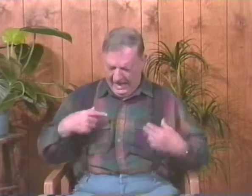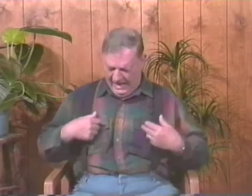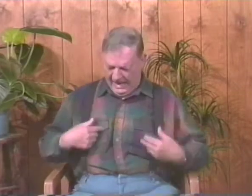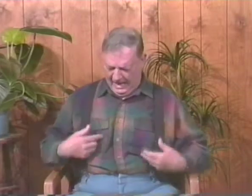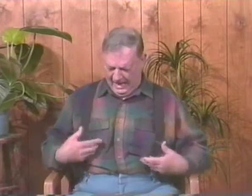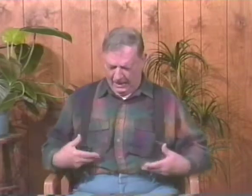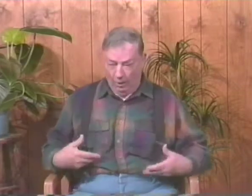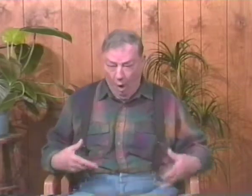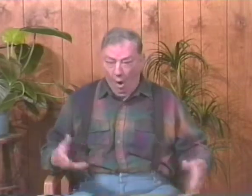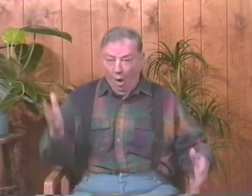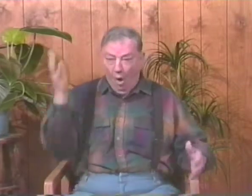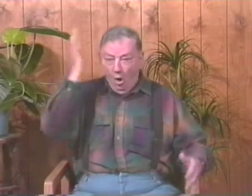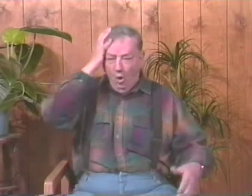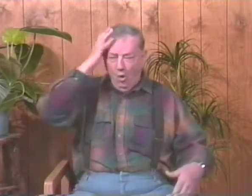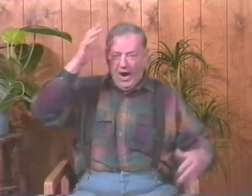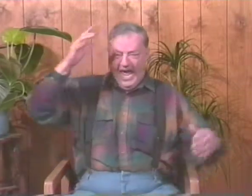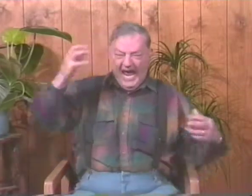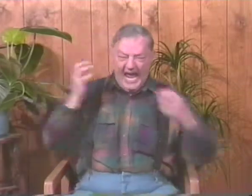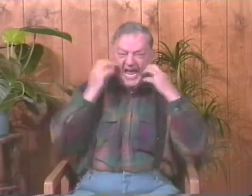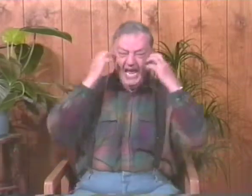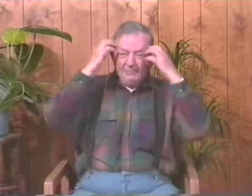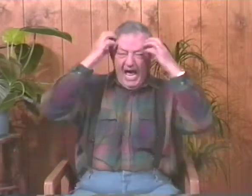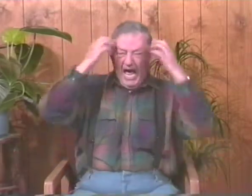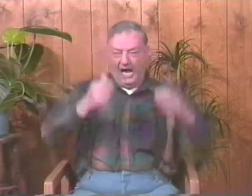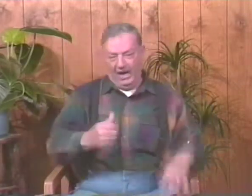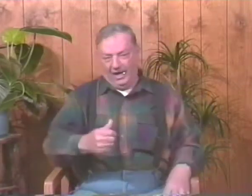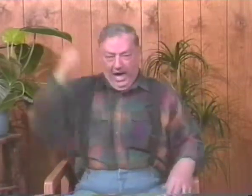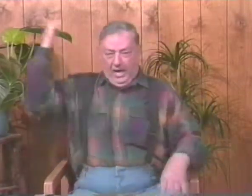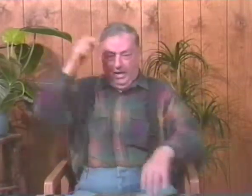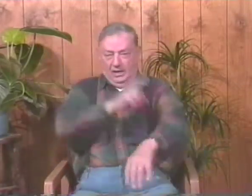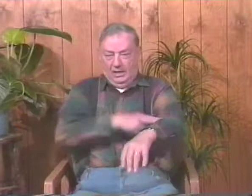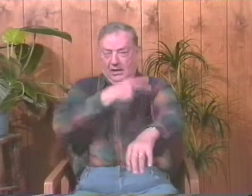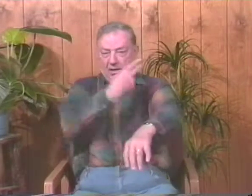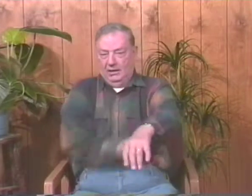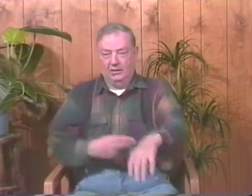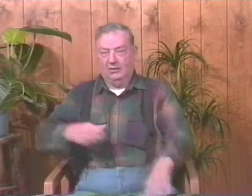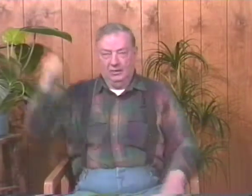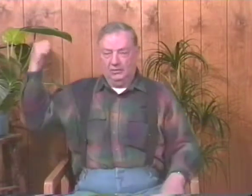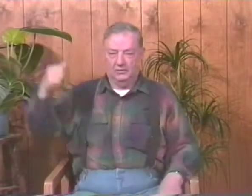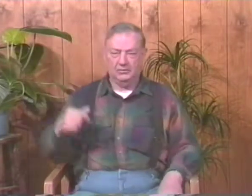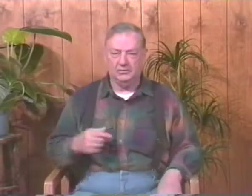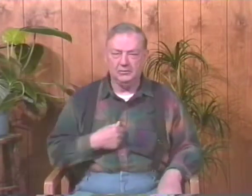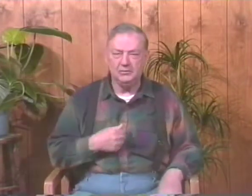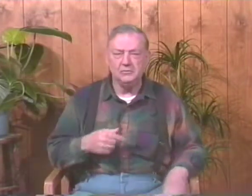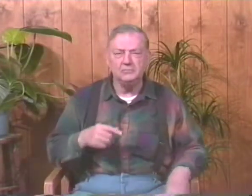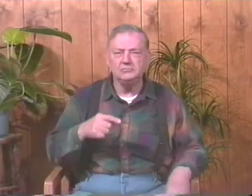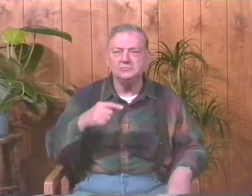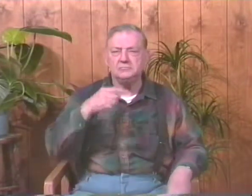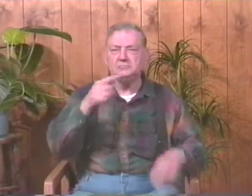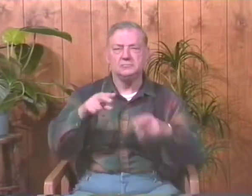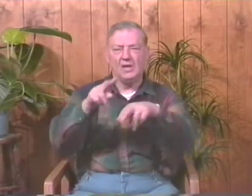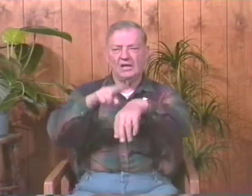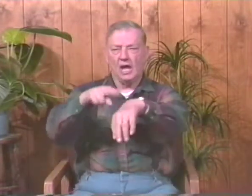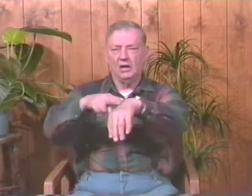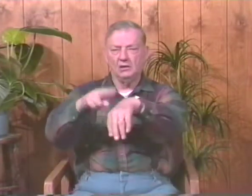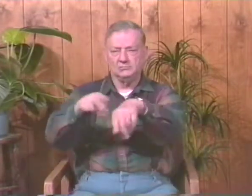And I said, look at me. And he said, oh, my gosh. He said, you've got some kind of bug all over you. And so,